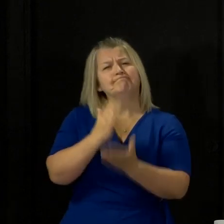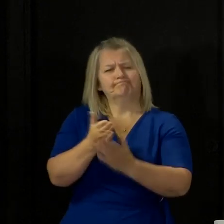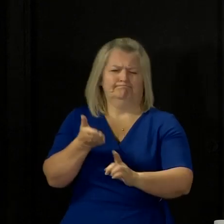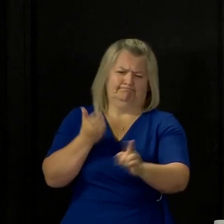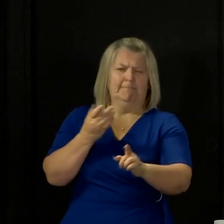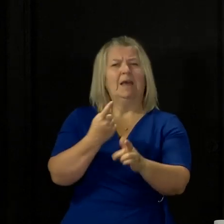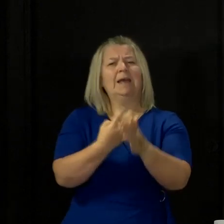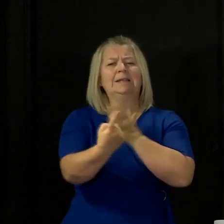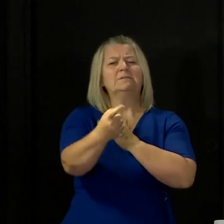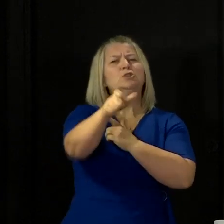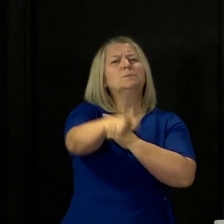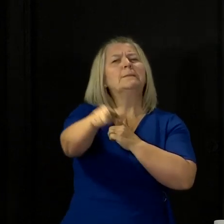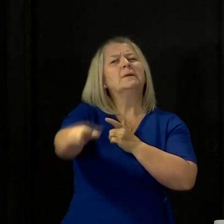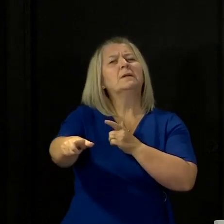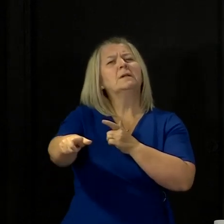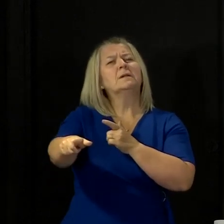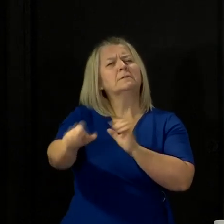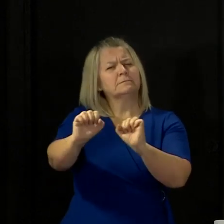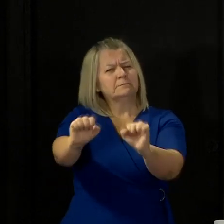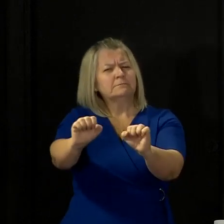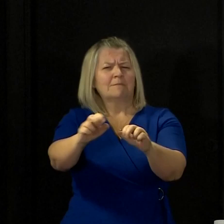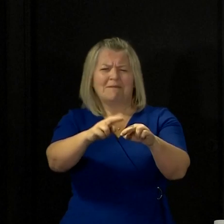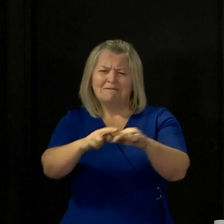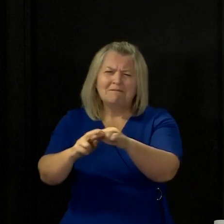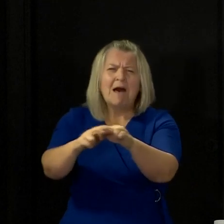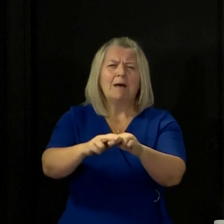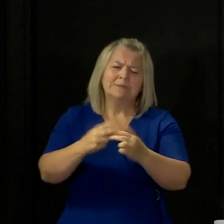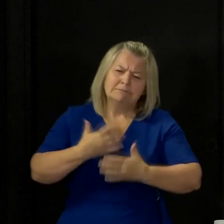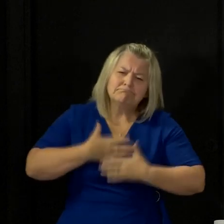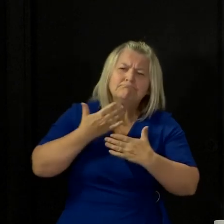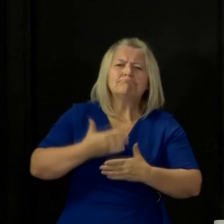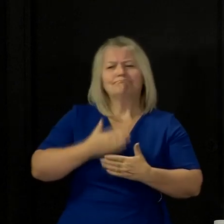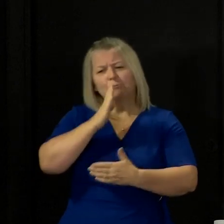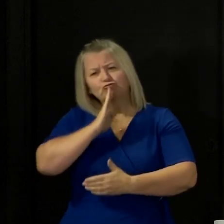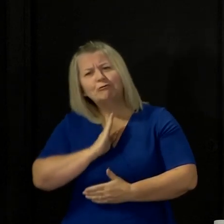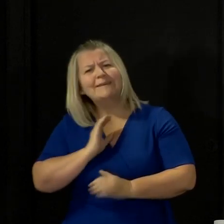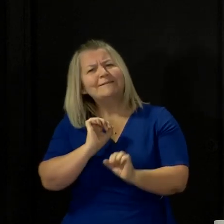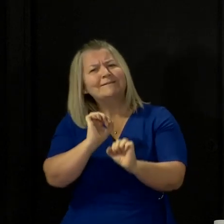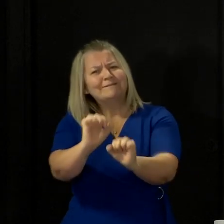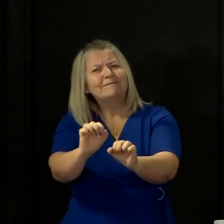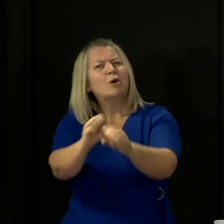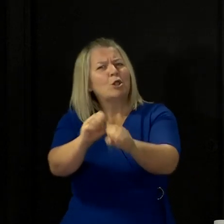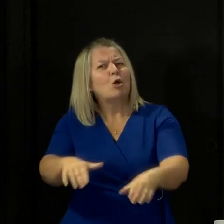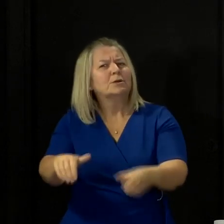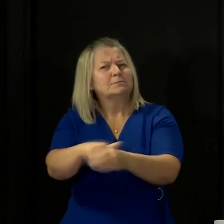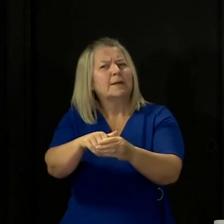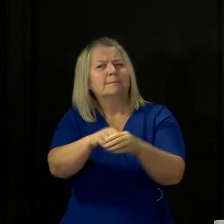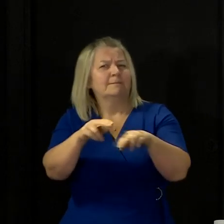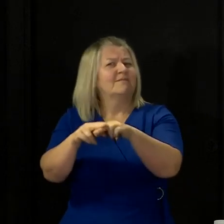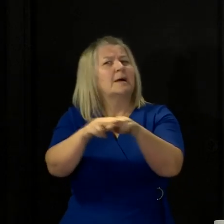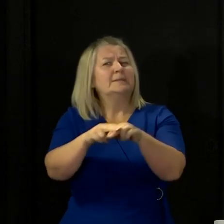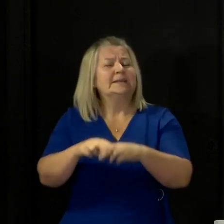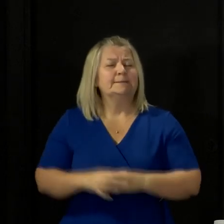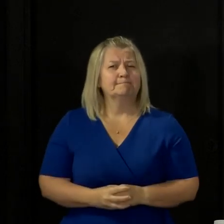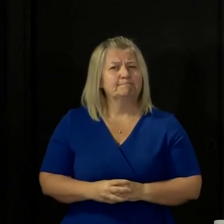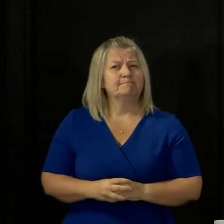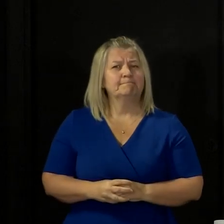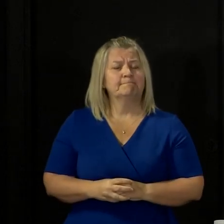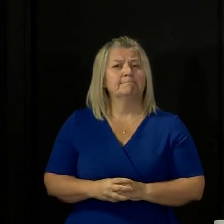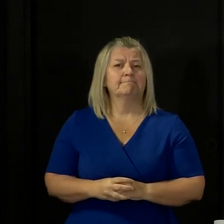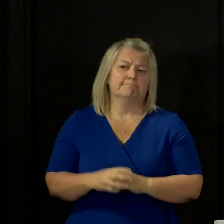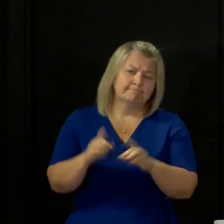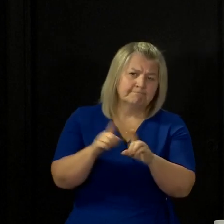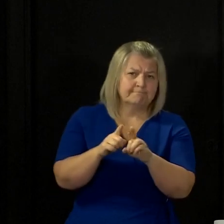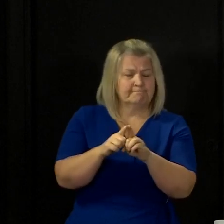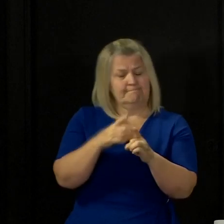loss is a source of sorrow to many. My deepest condolences are with everyone who has lost a loved one to this virus. And I also